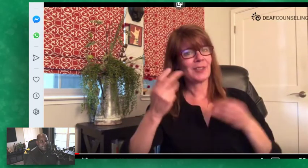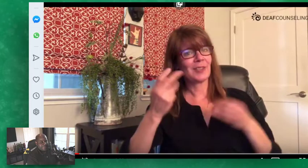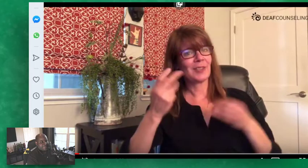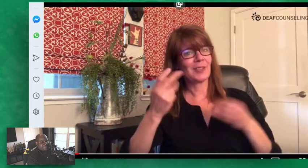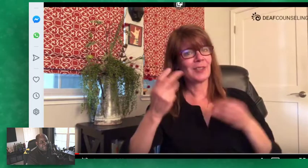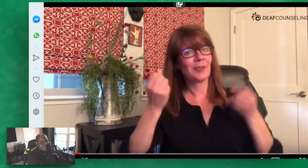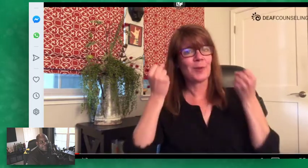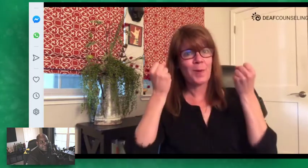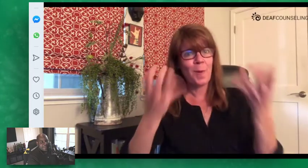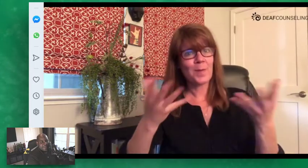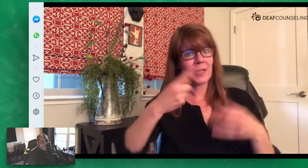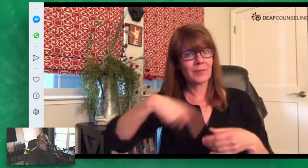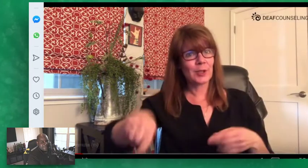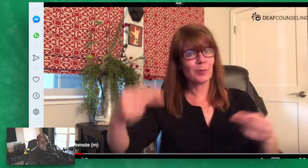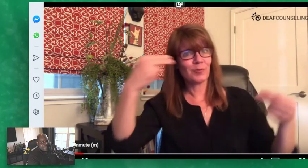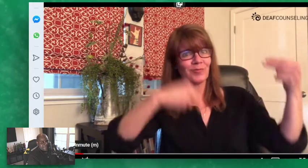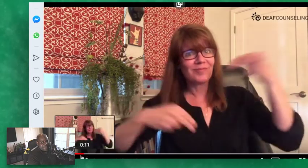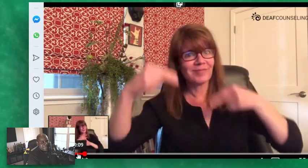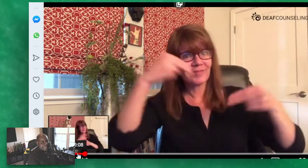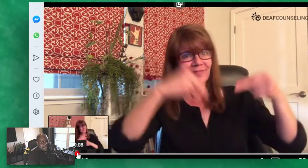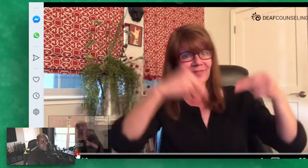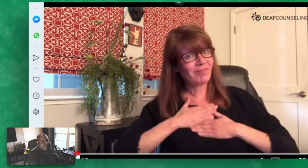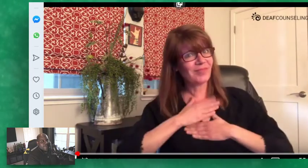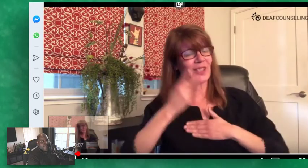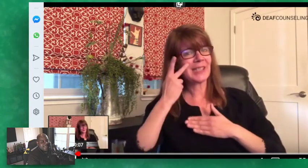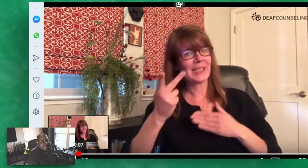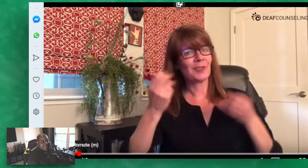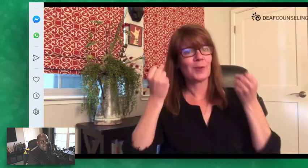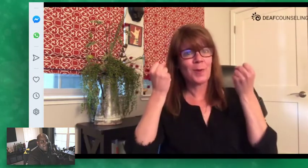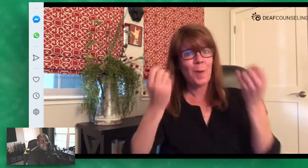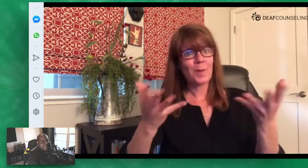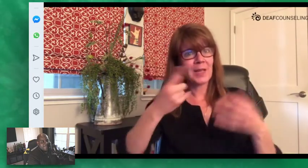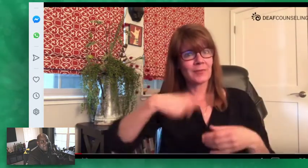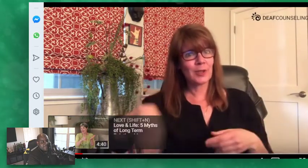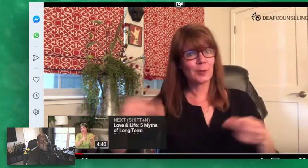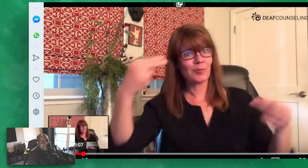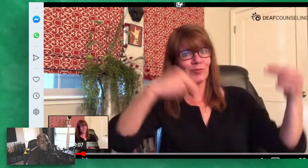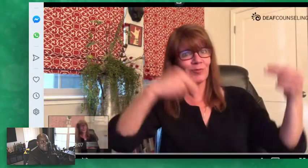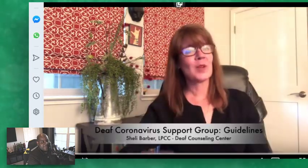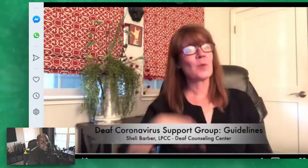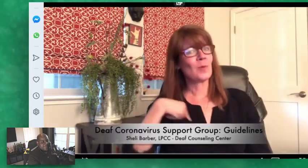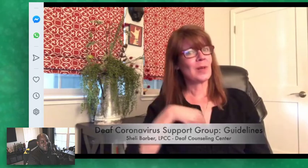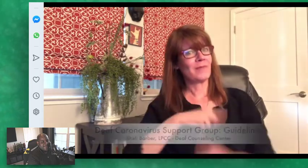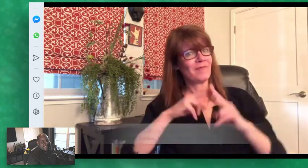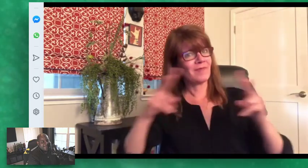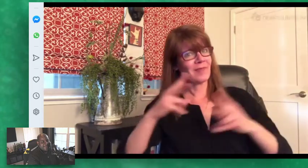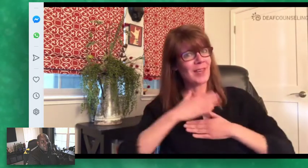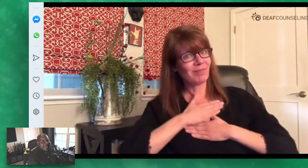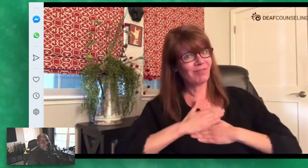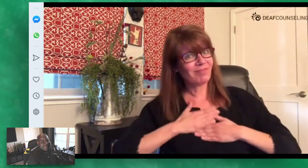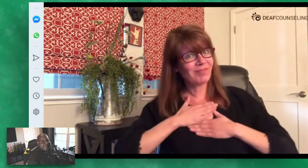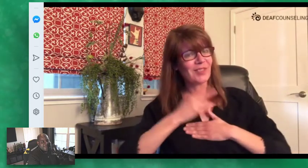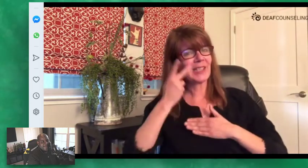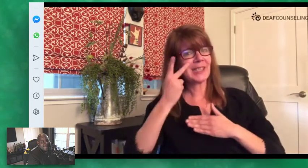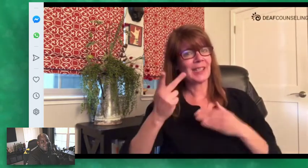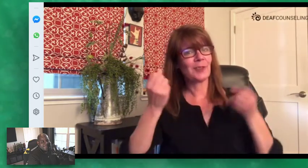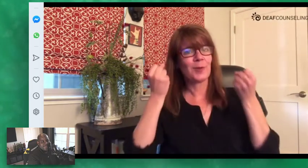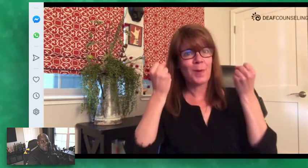so many okay let's go again we very appreciative